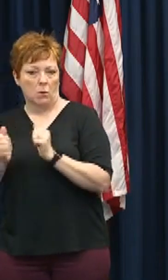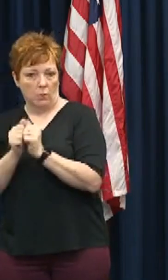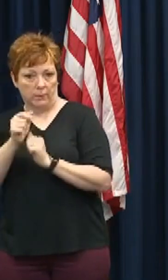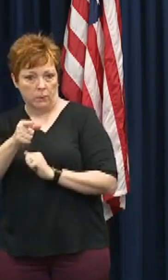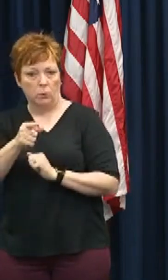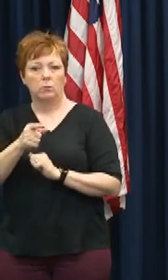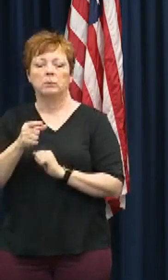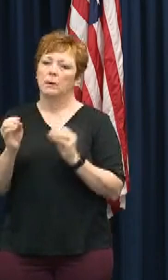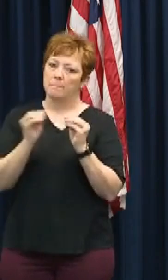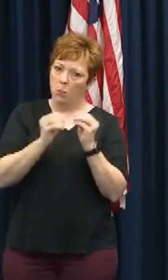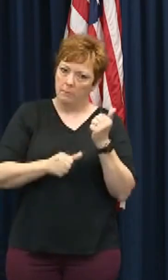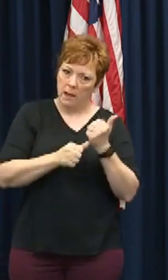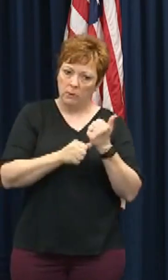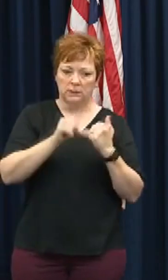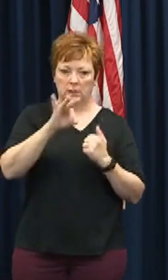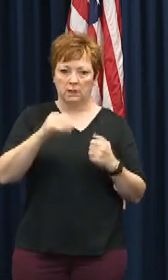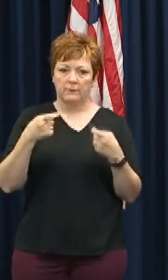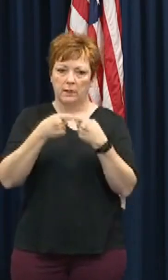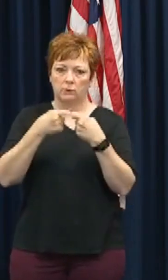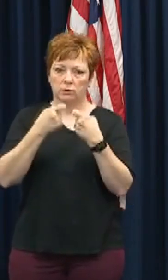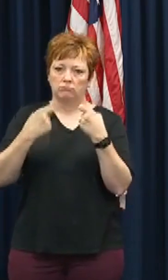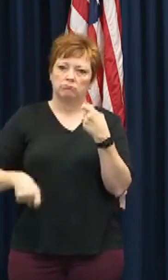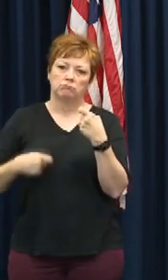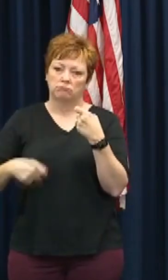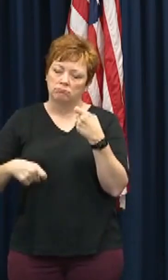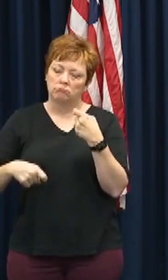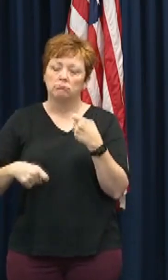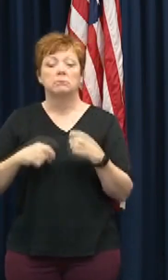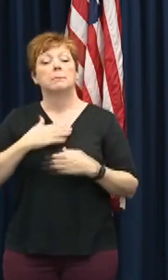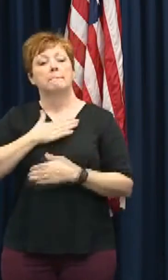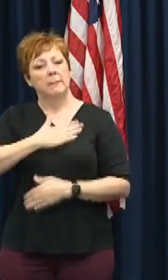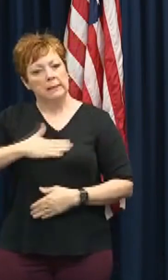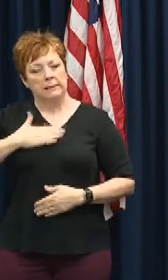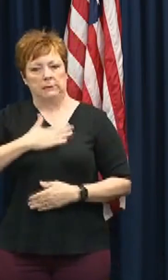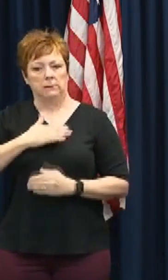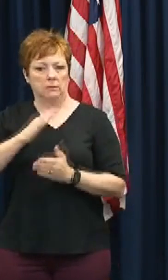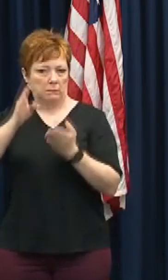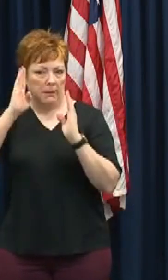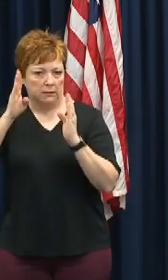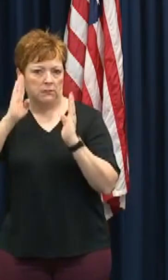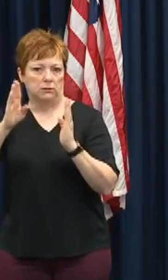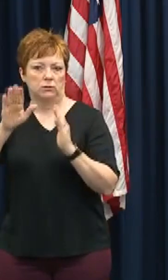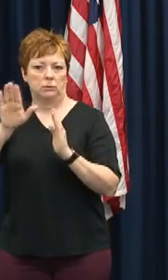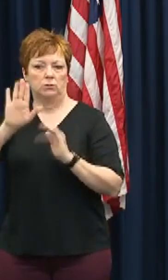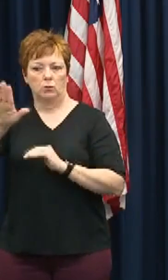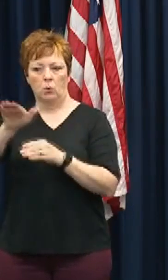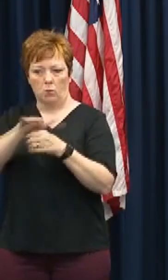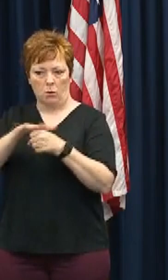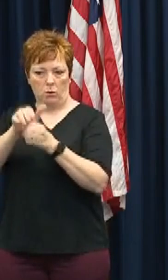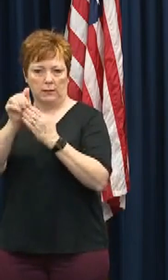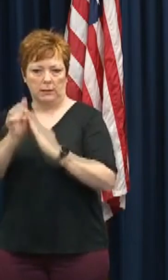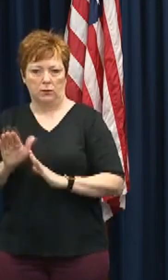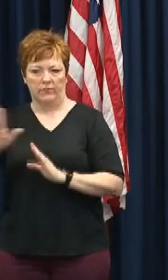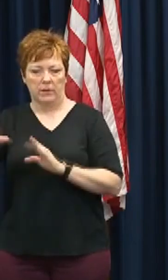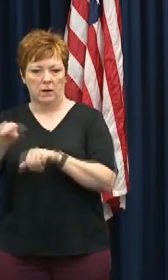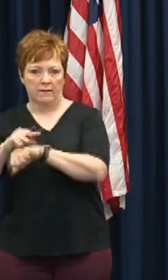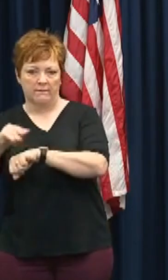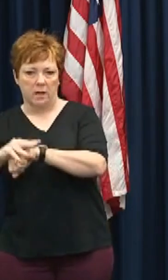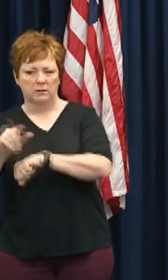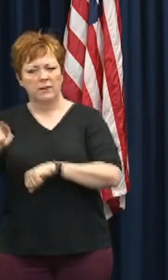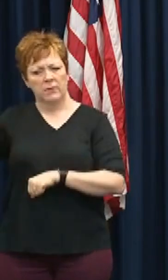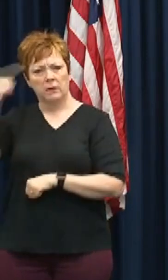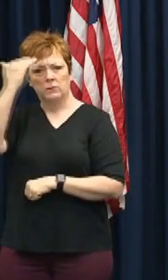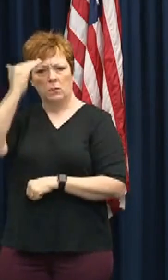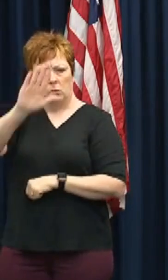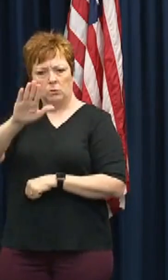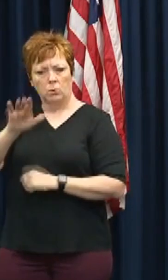you lose power, and please heed the advice of your local leaders. They know the unique needs of your community.